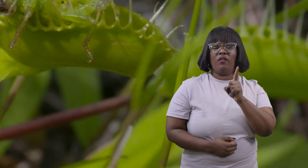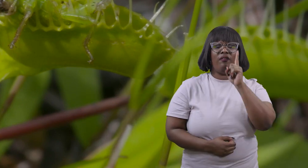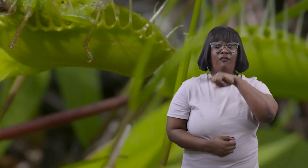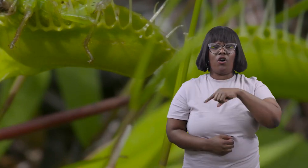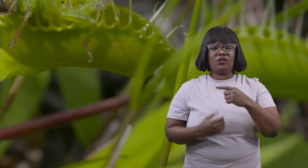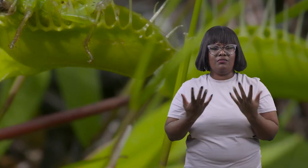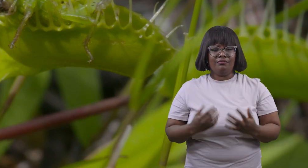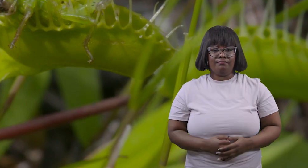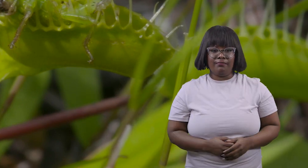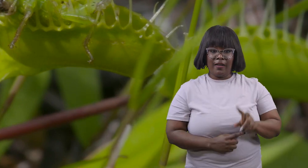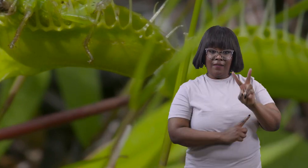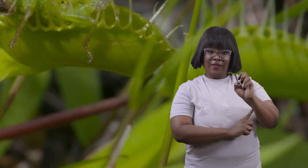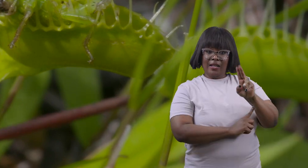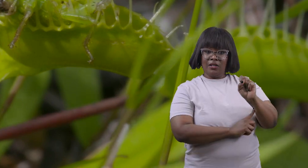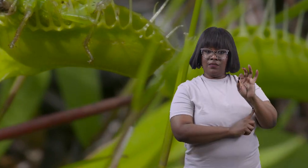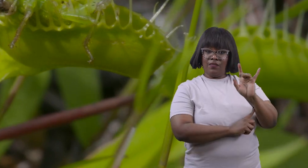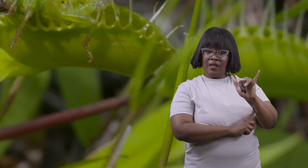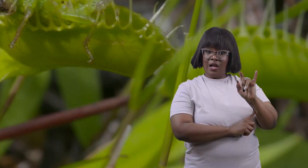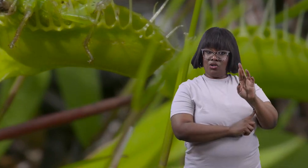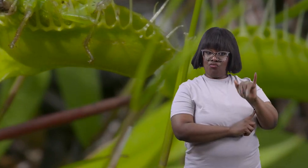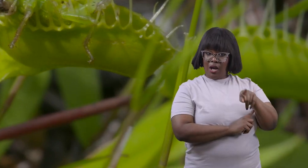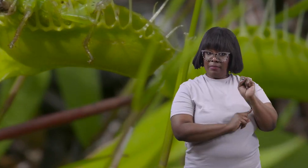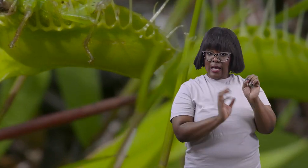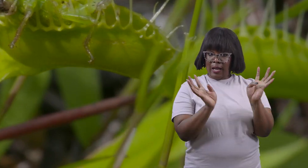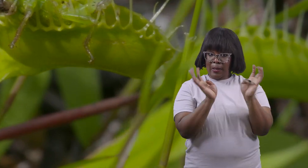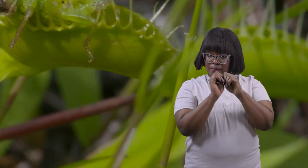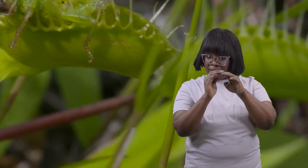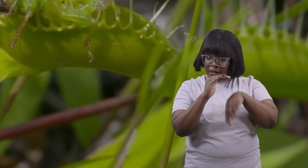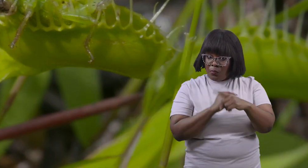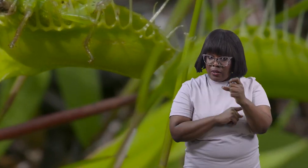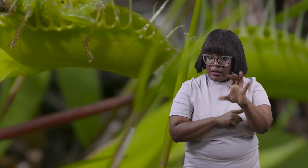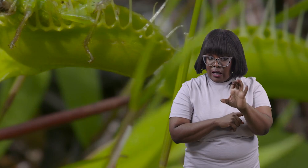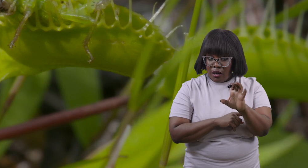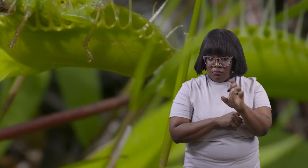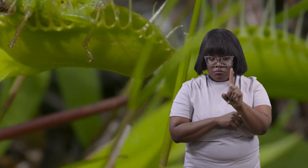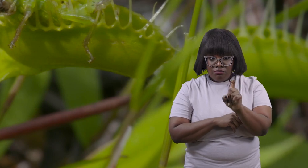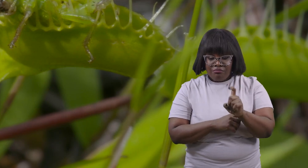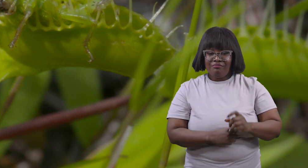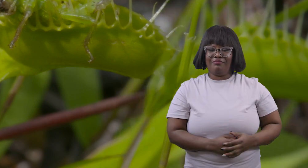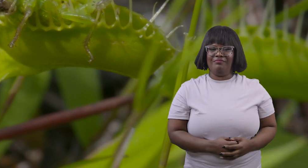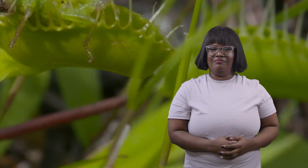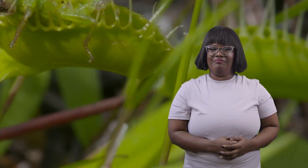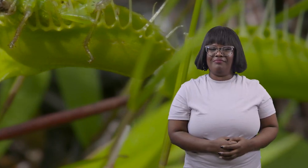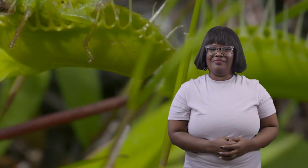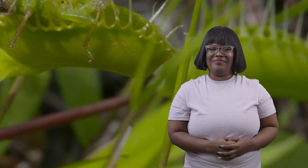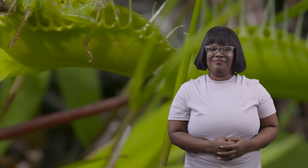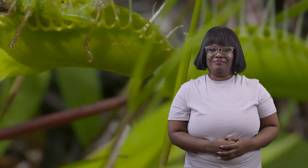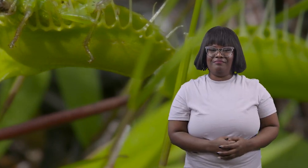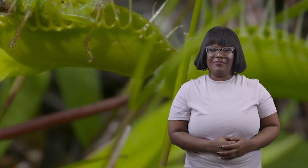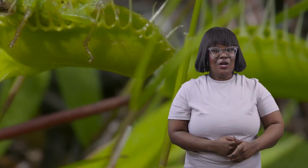a venus fly trap can snap shut in less than a second true